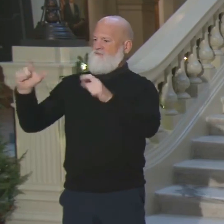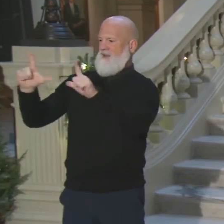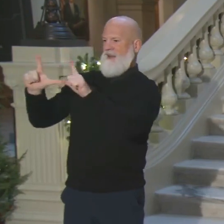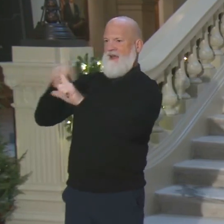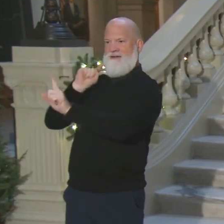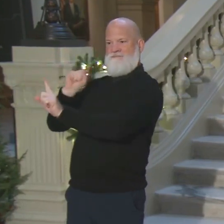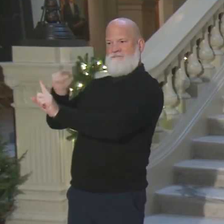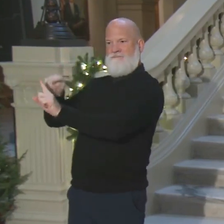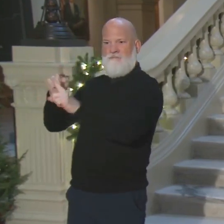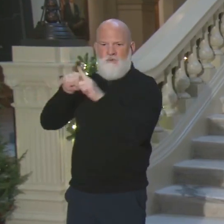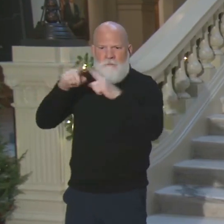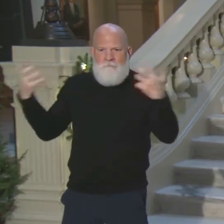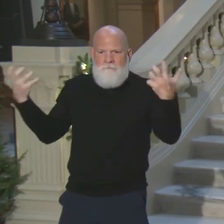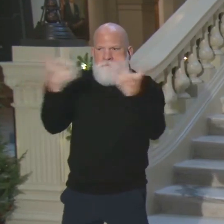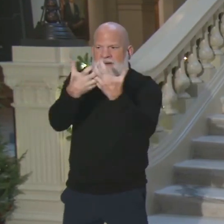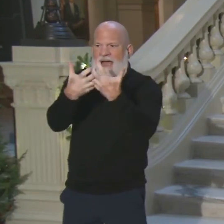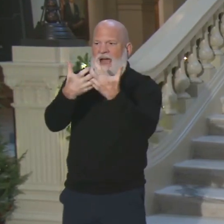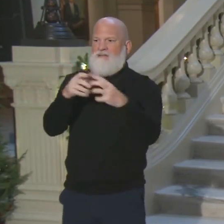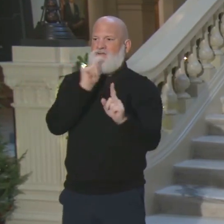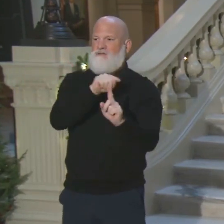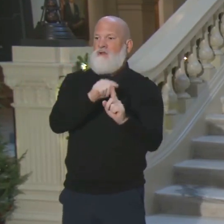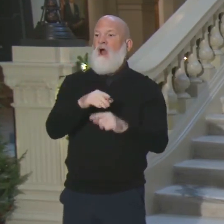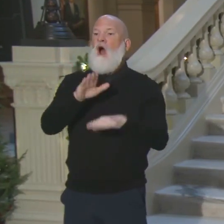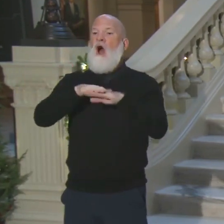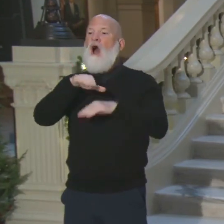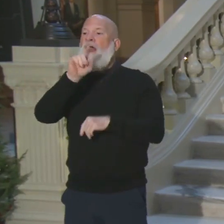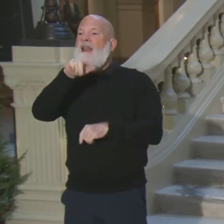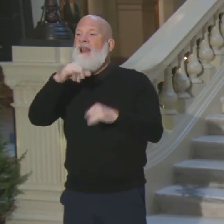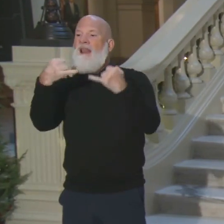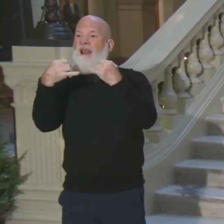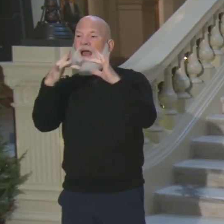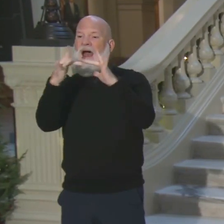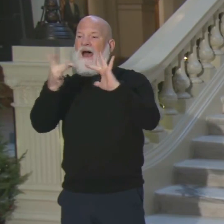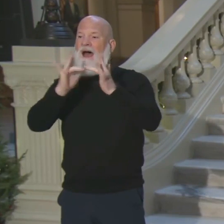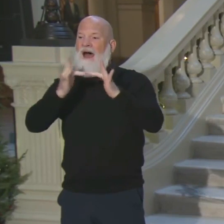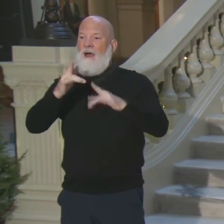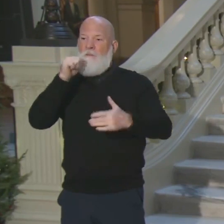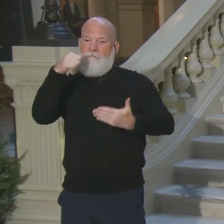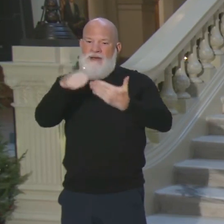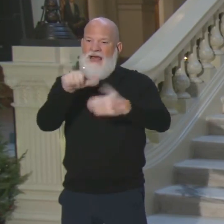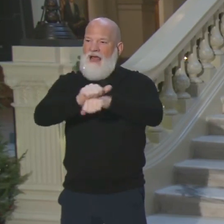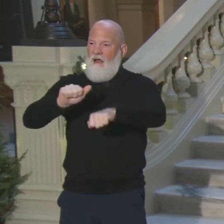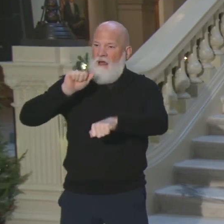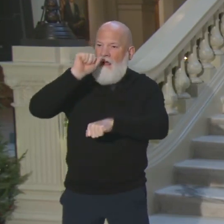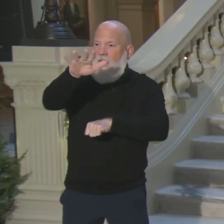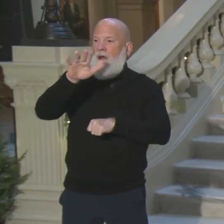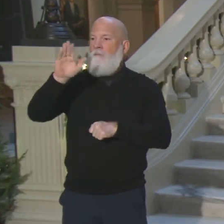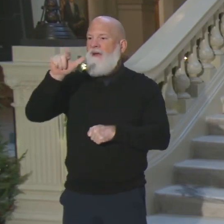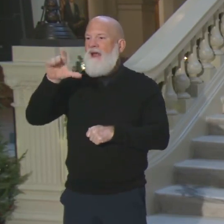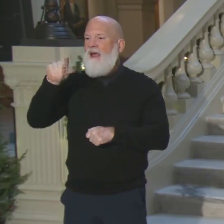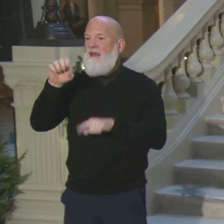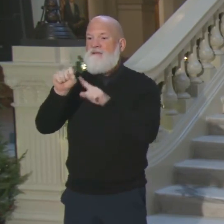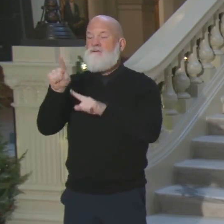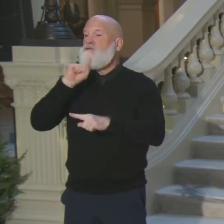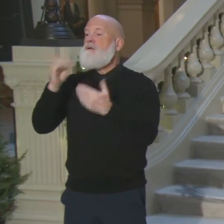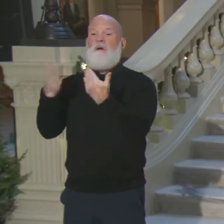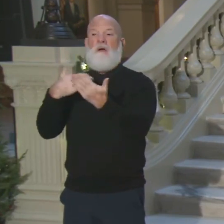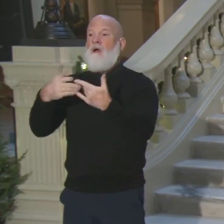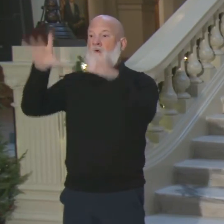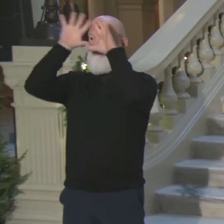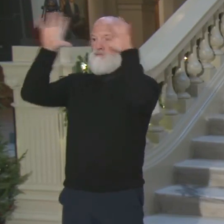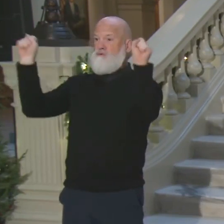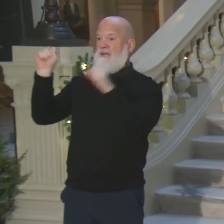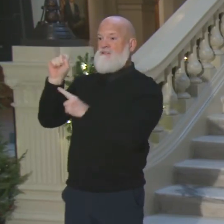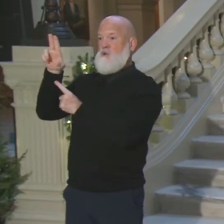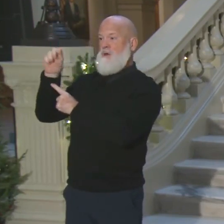the security of our absentee ballot process. Whether it is the President of United States or a failed gubernatorial